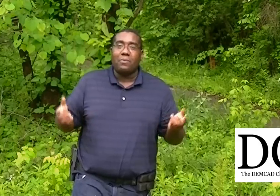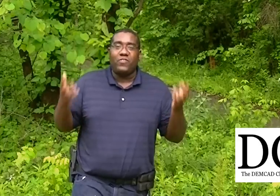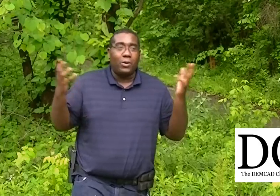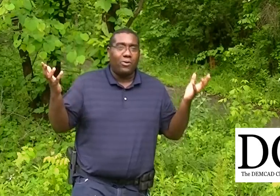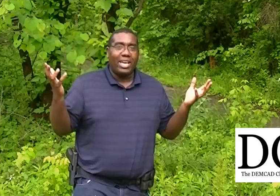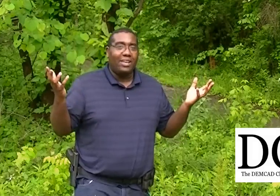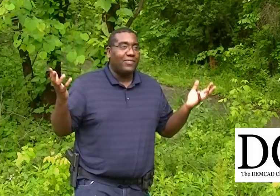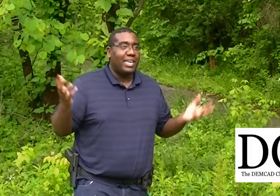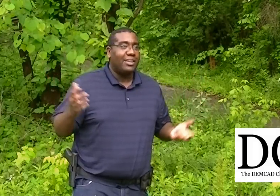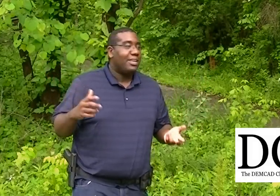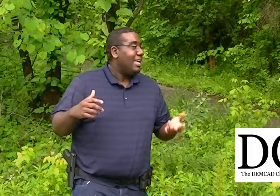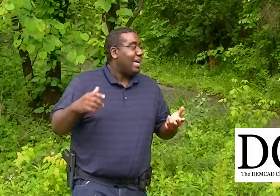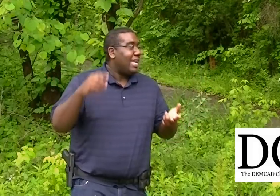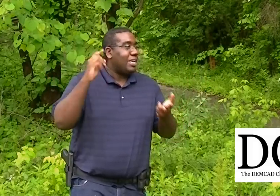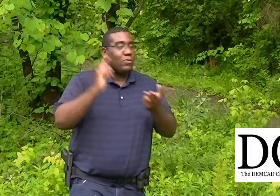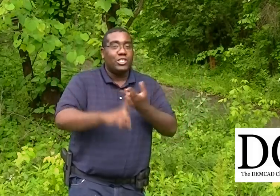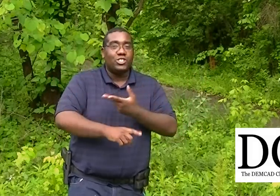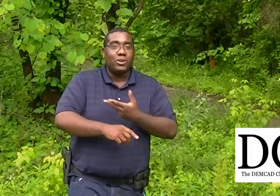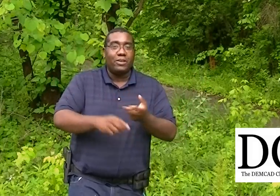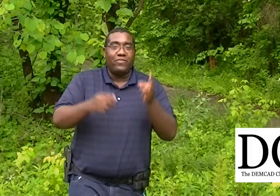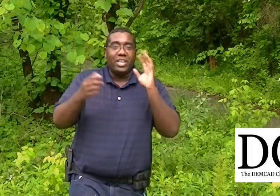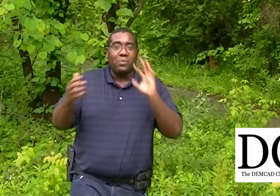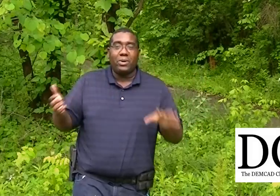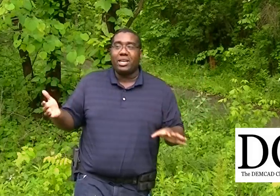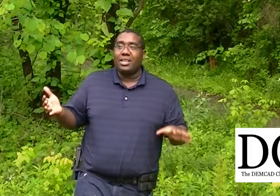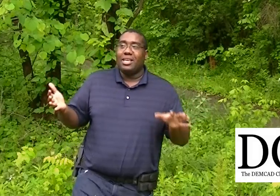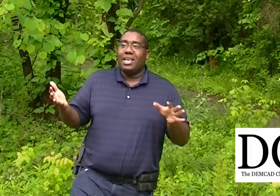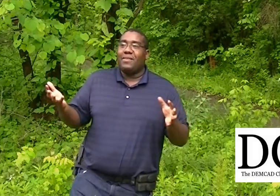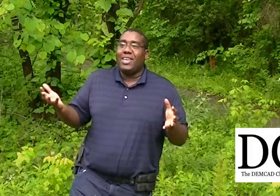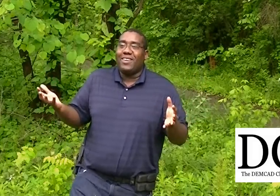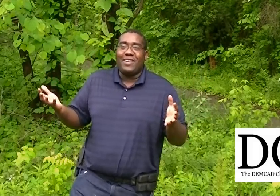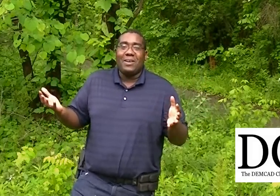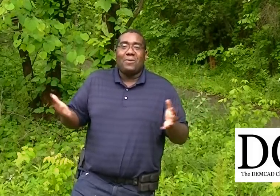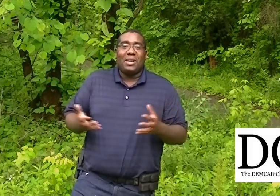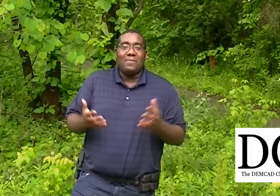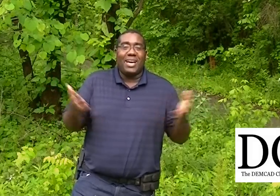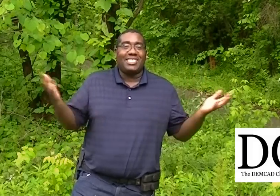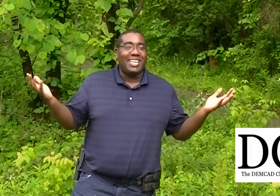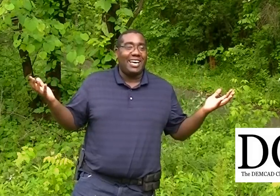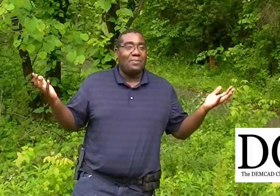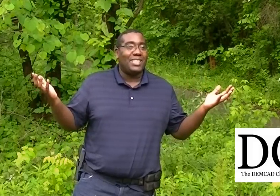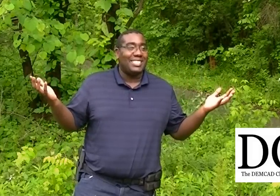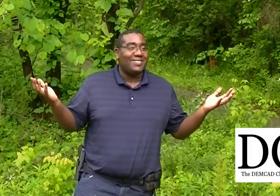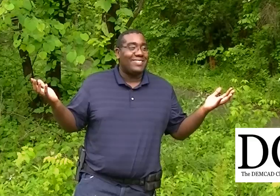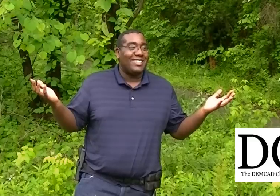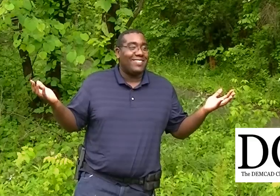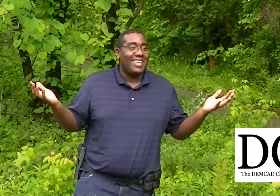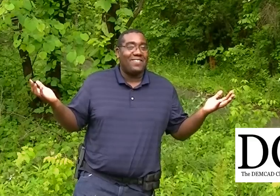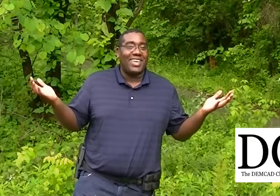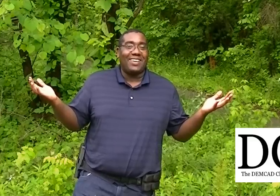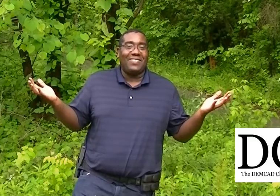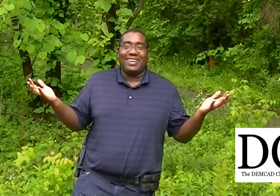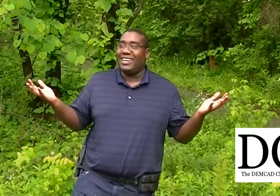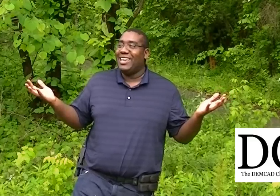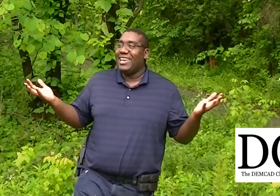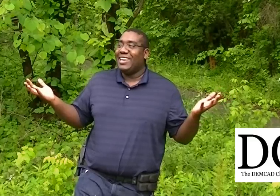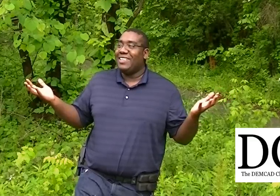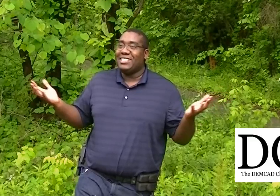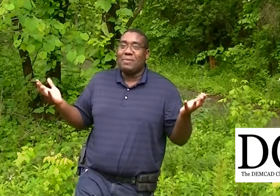to get photographed and I got to get registered and fingerprinted. I mean, what am I, child molester or something? mean, come on. You know, this is